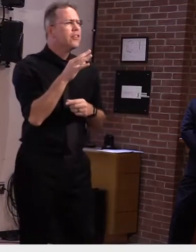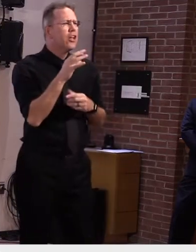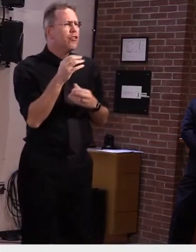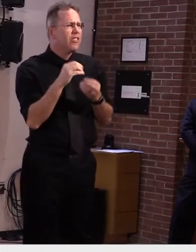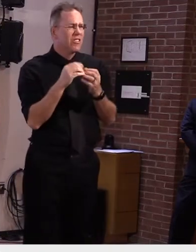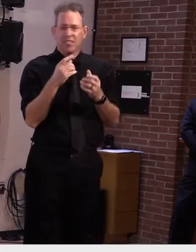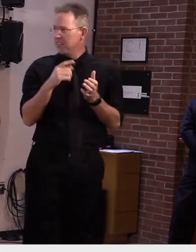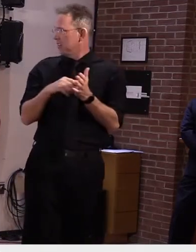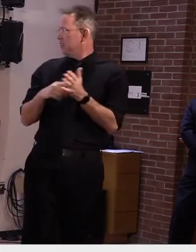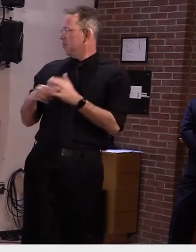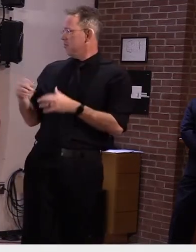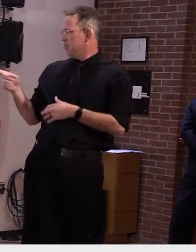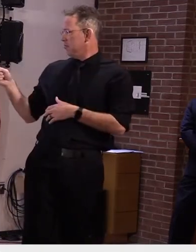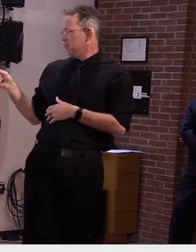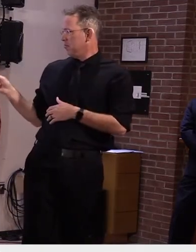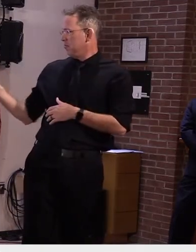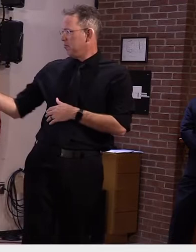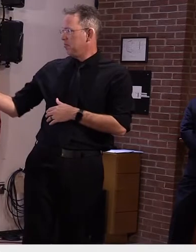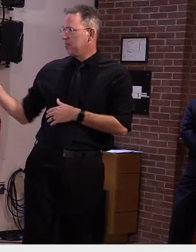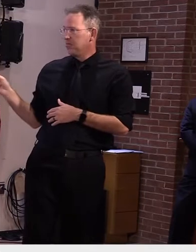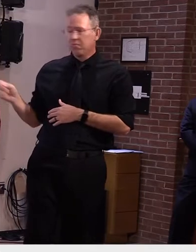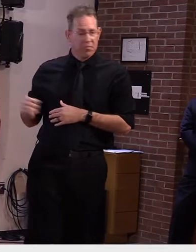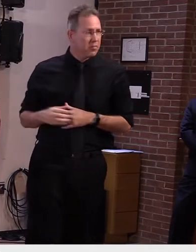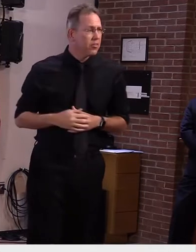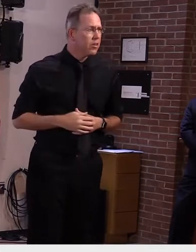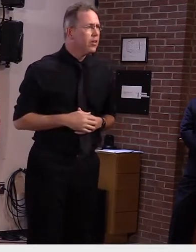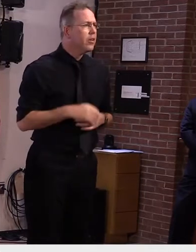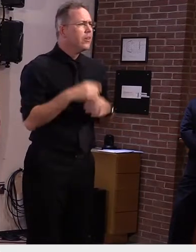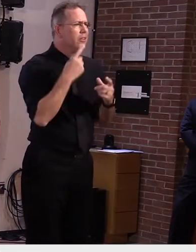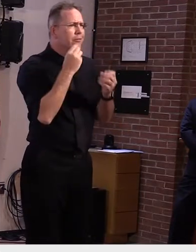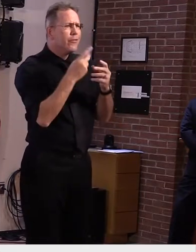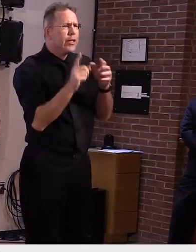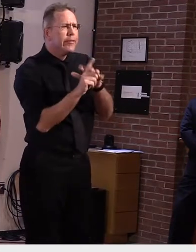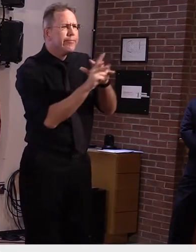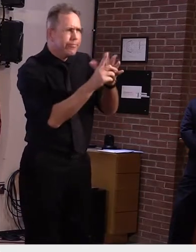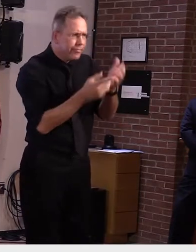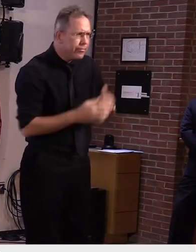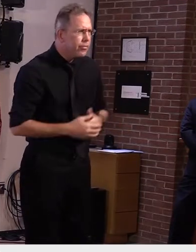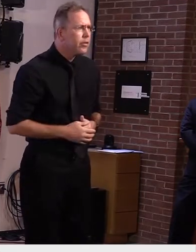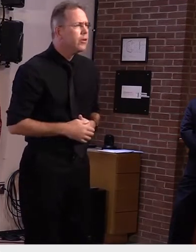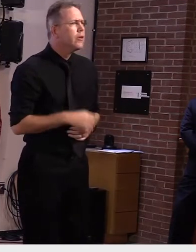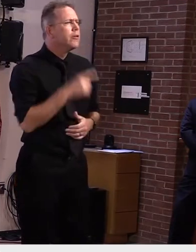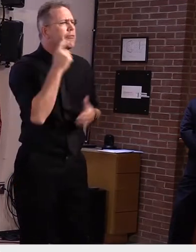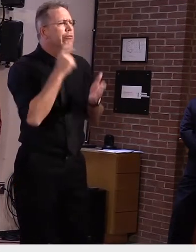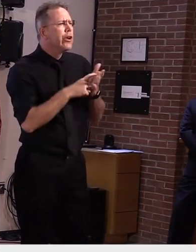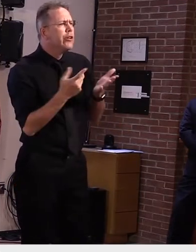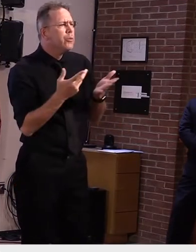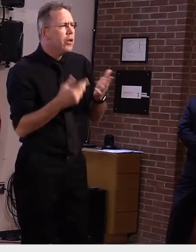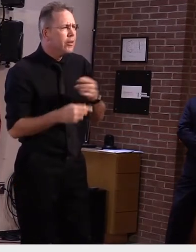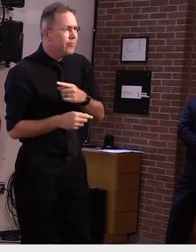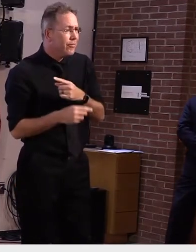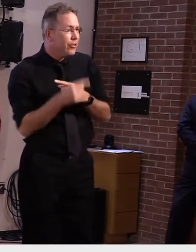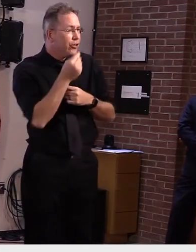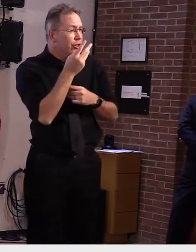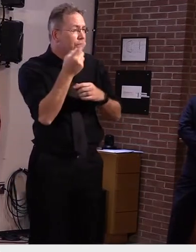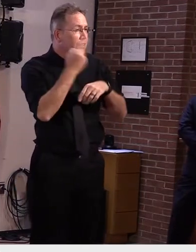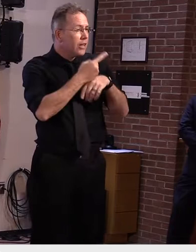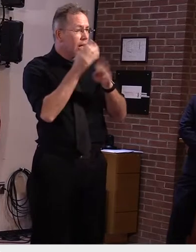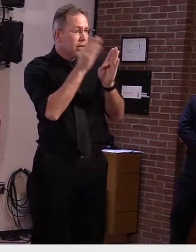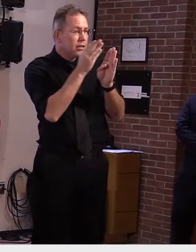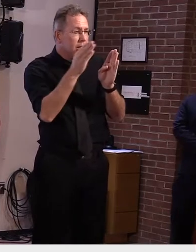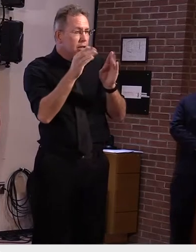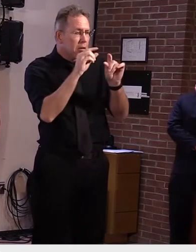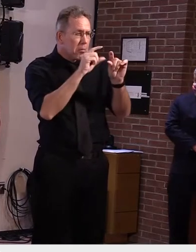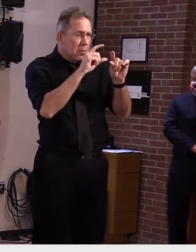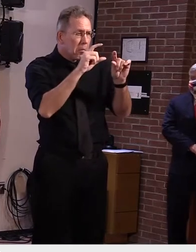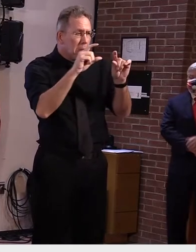this pandemic. And many of you will have noticed that we went from several days of just a few cases, new cases